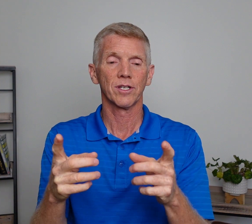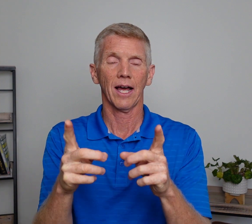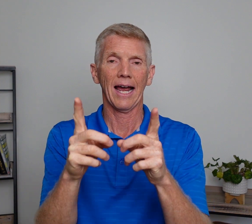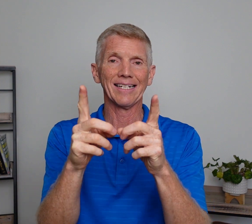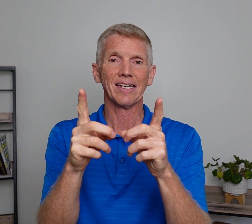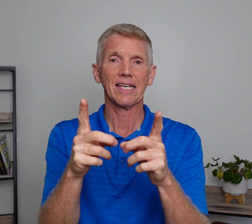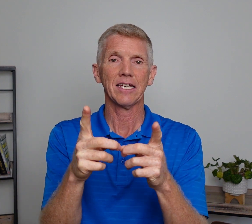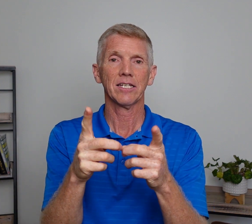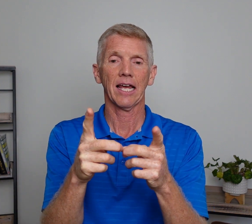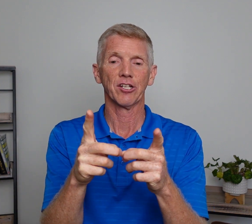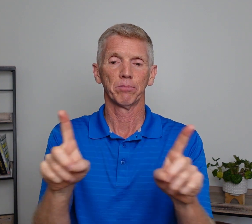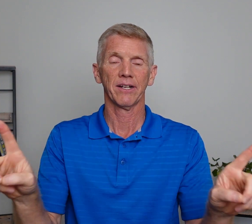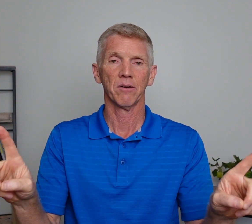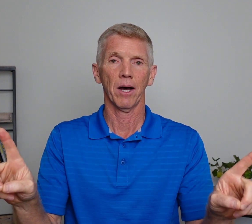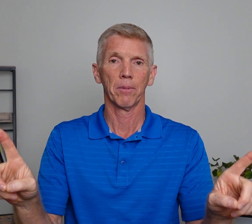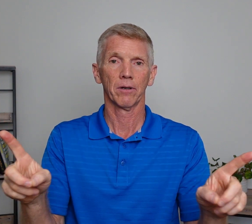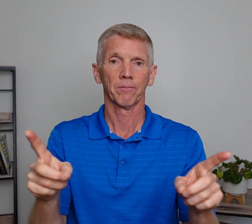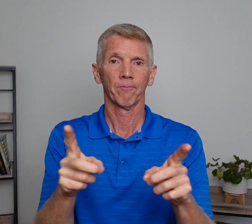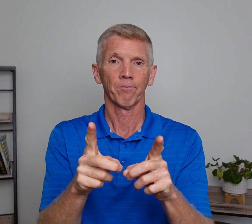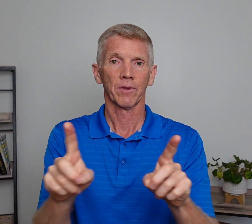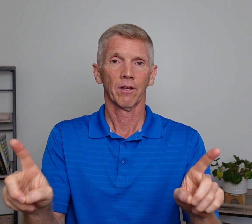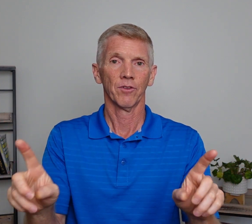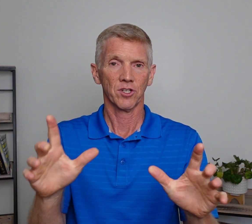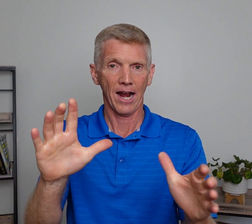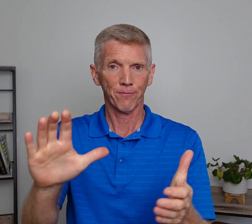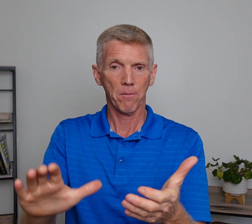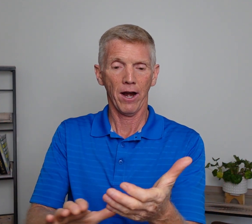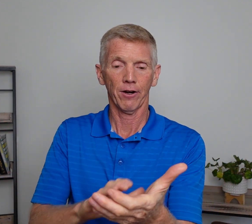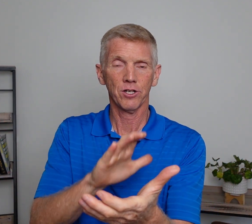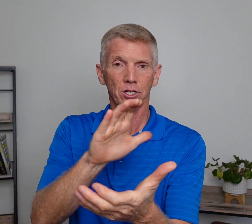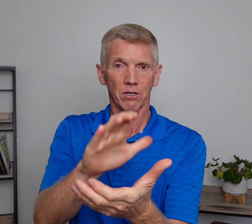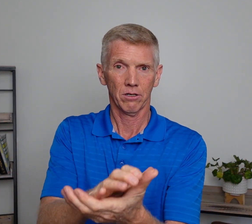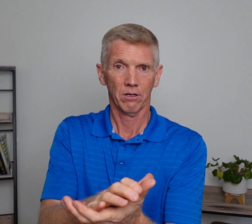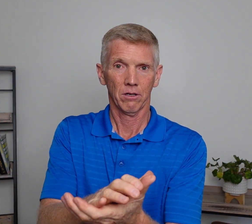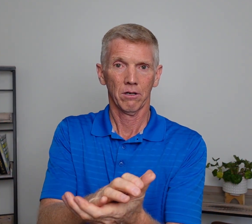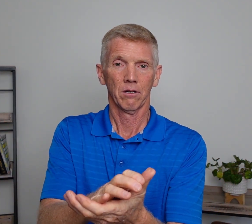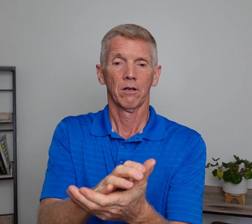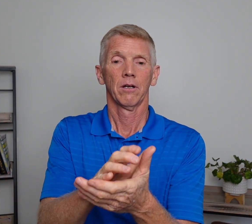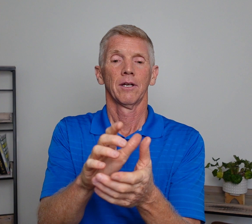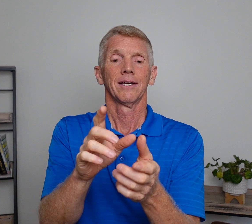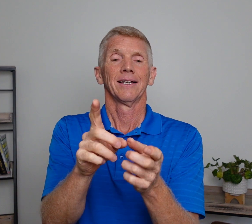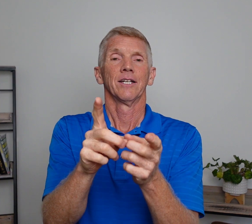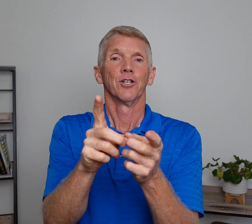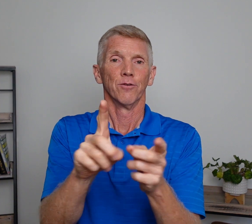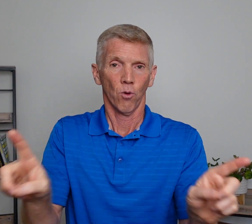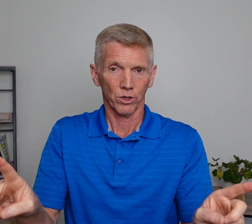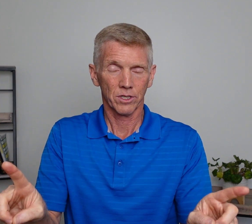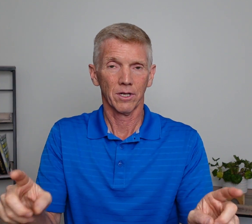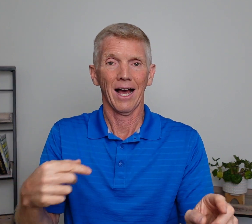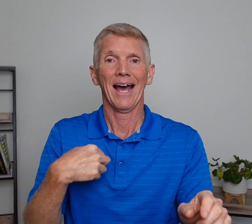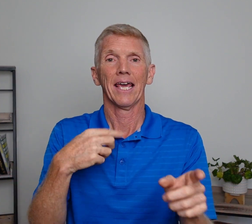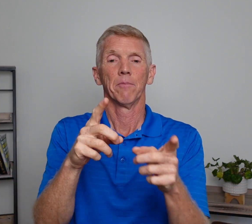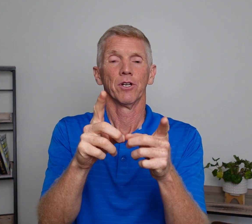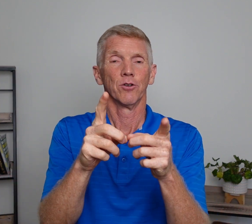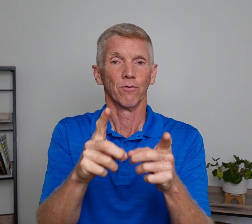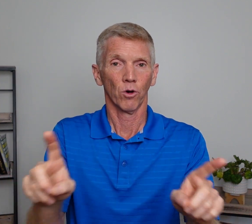sign, Ds, and splitting them up. The sign for marriage, divorced. I am divorced.